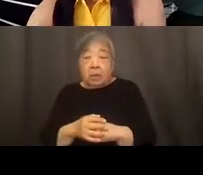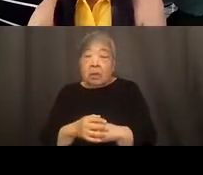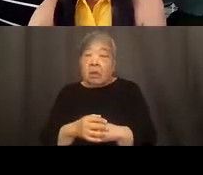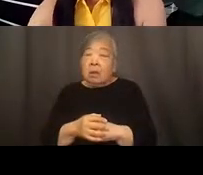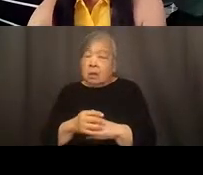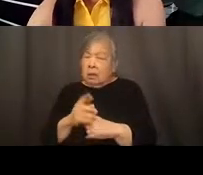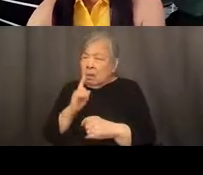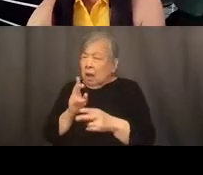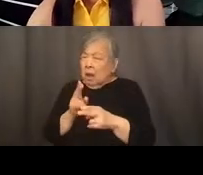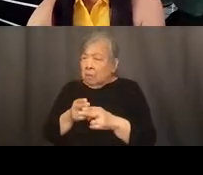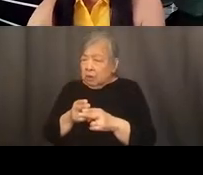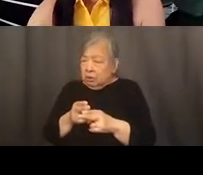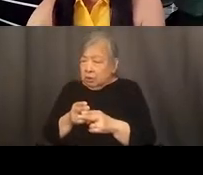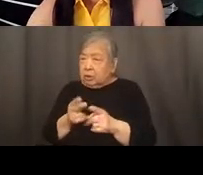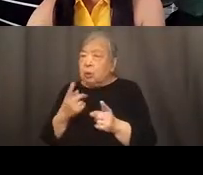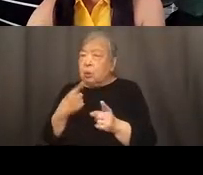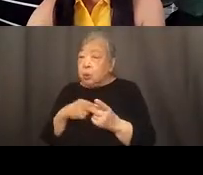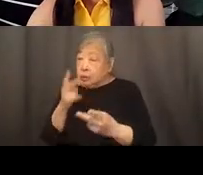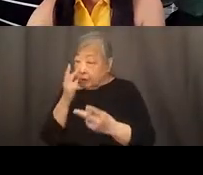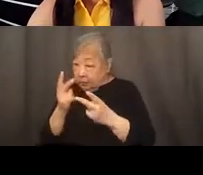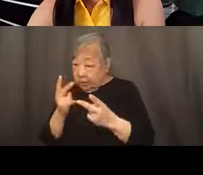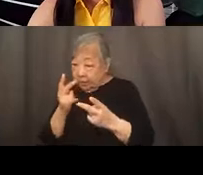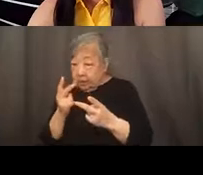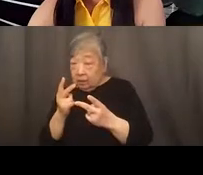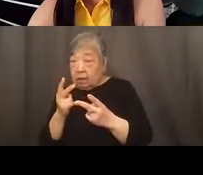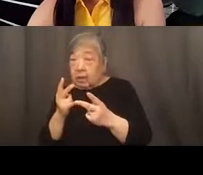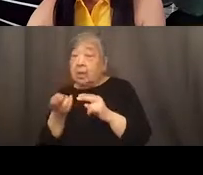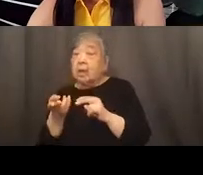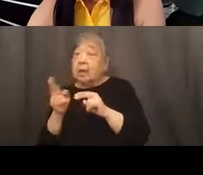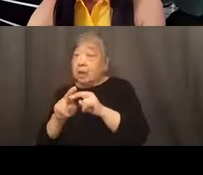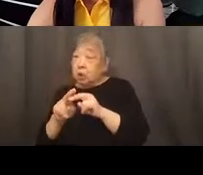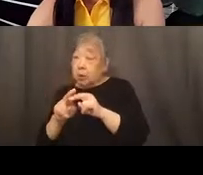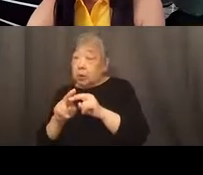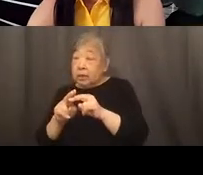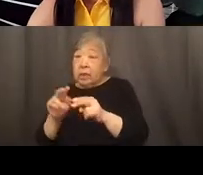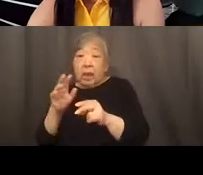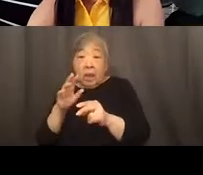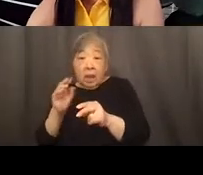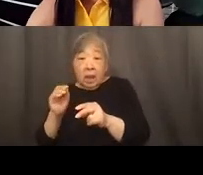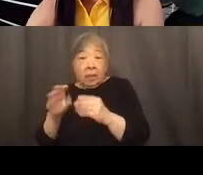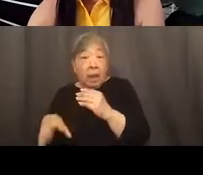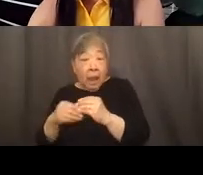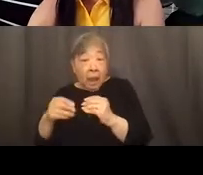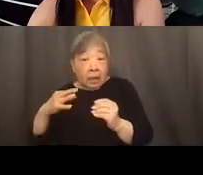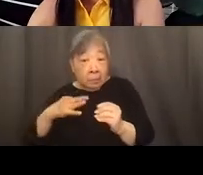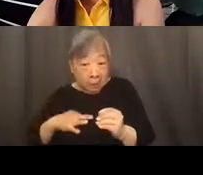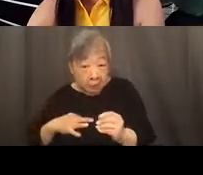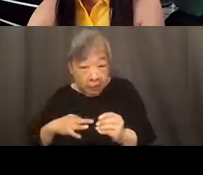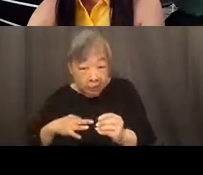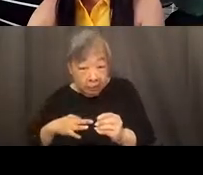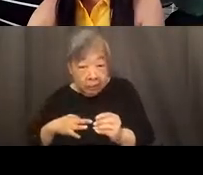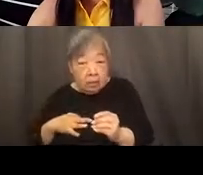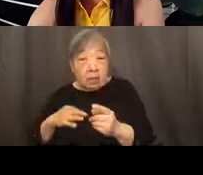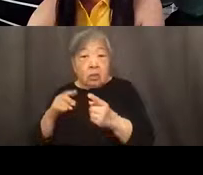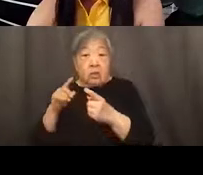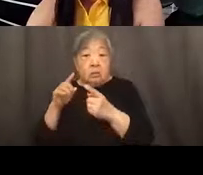mentioned on the right side, we are seeing certainly an, an increase and there is an added benefit to moving towards this